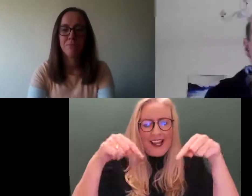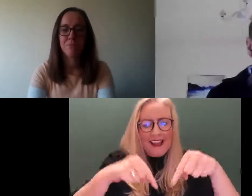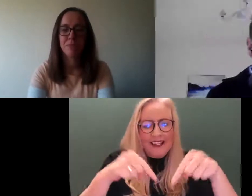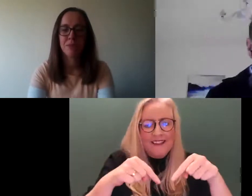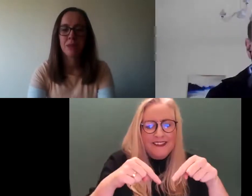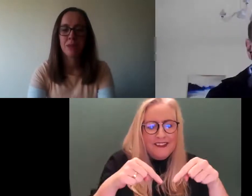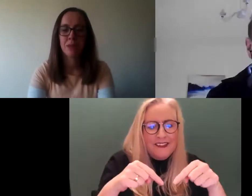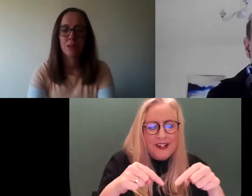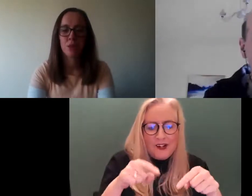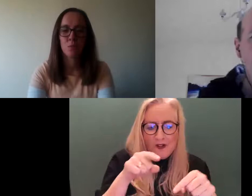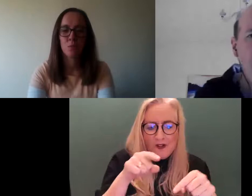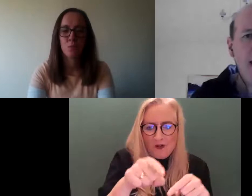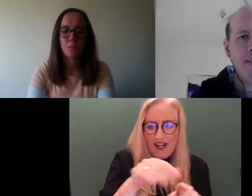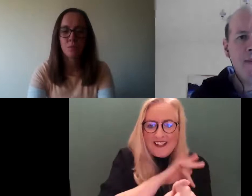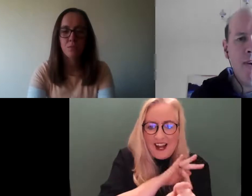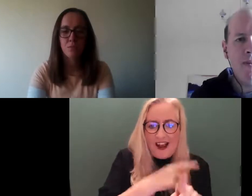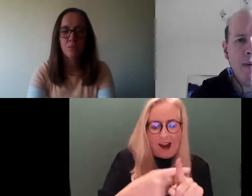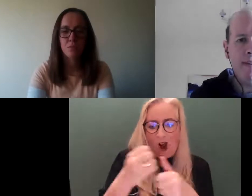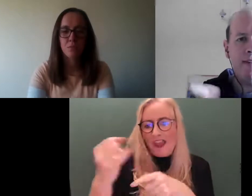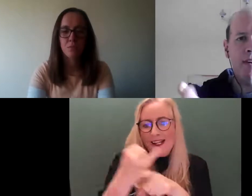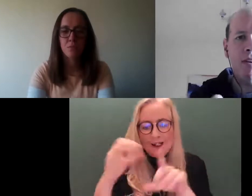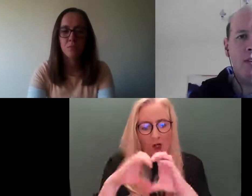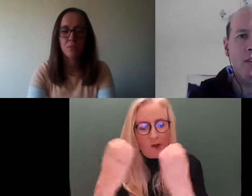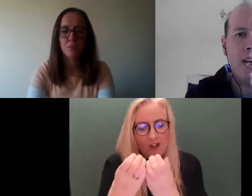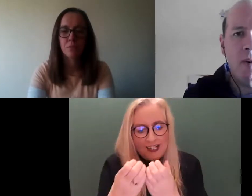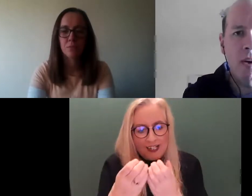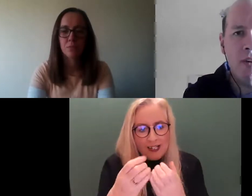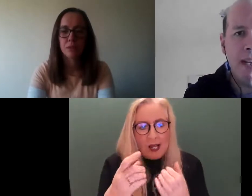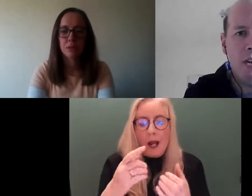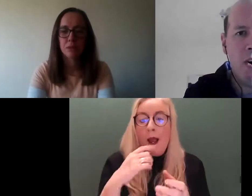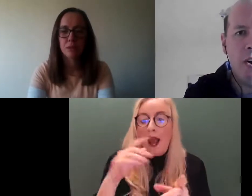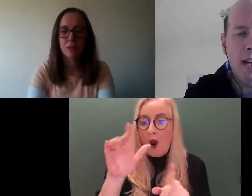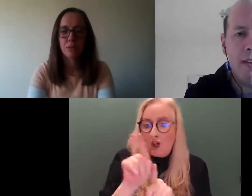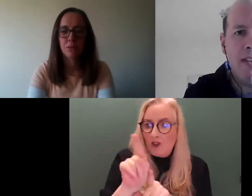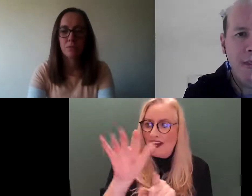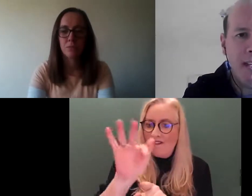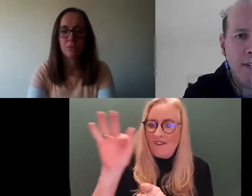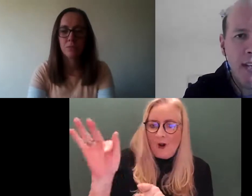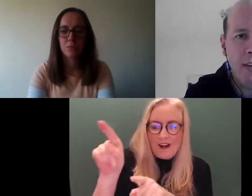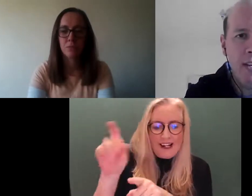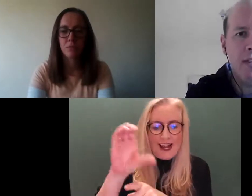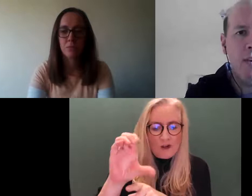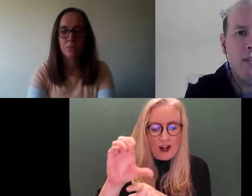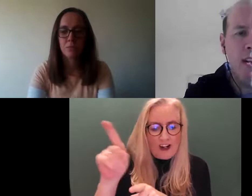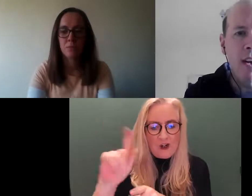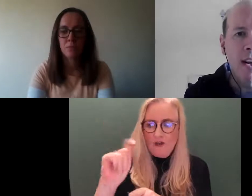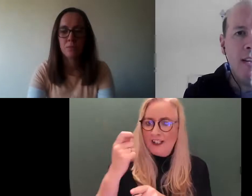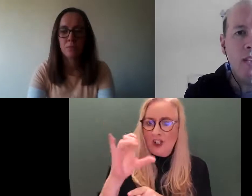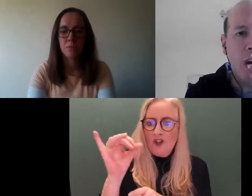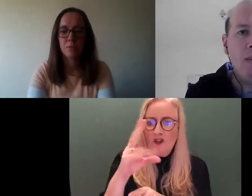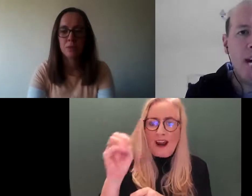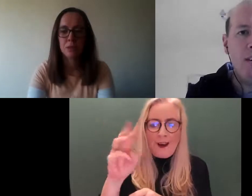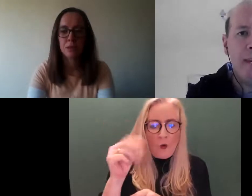yourself and others in the community. It's been raised by Fianna Fáil Councillor Johnny Wall, who's made the call at the recent meeting of Kerry County Council,